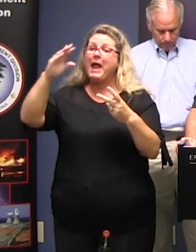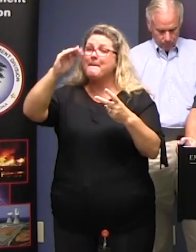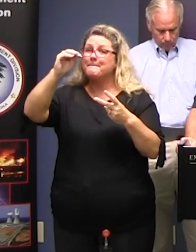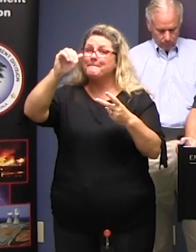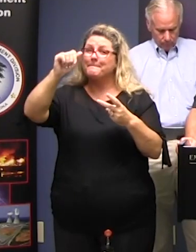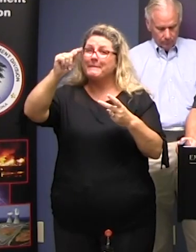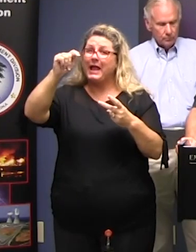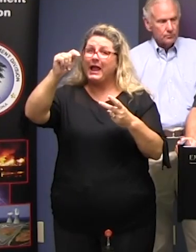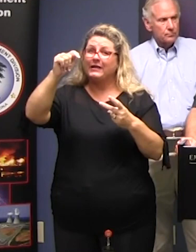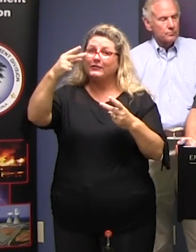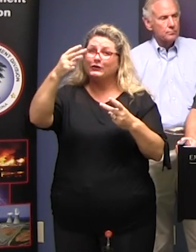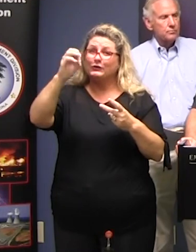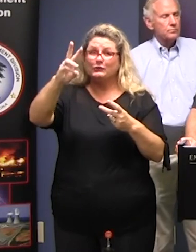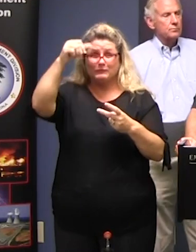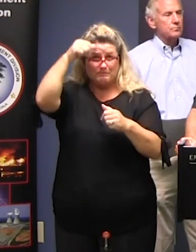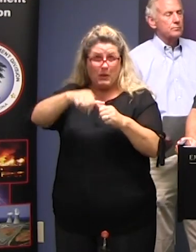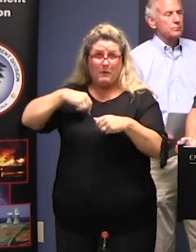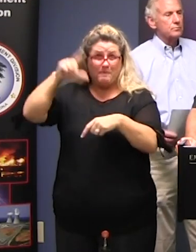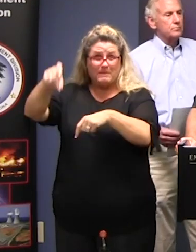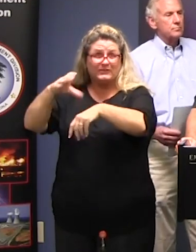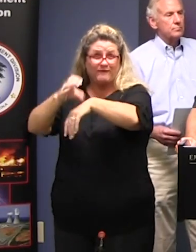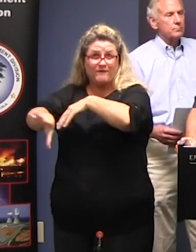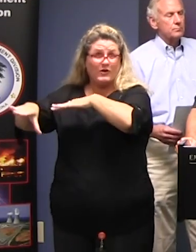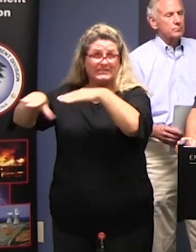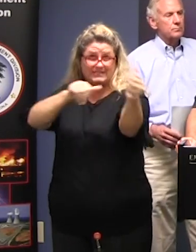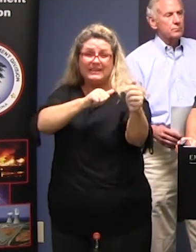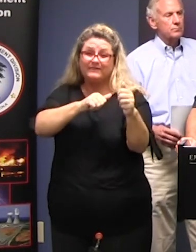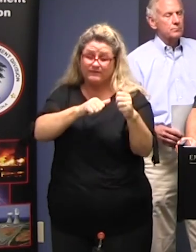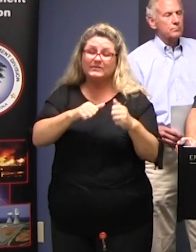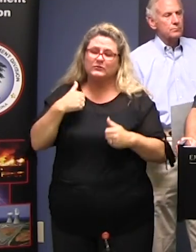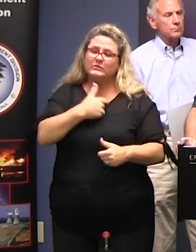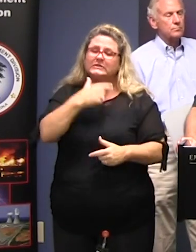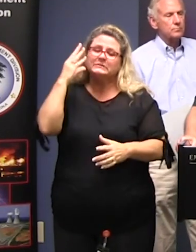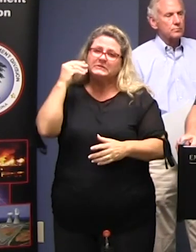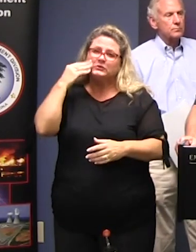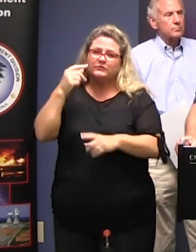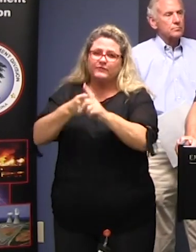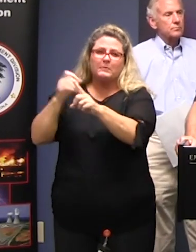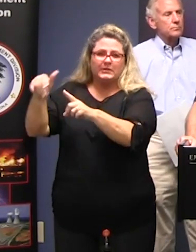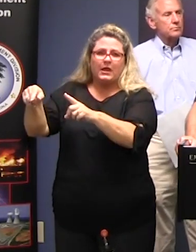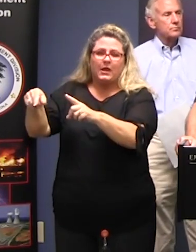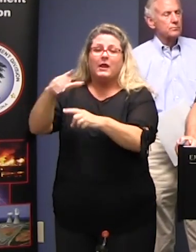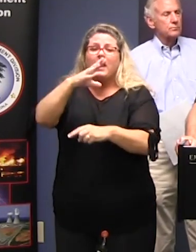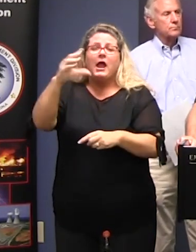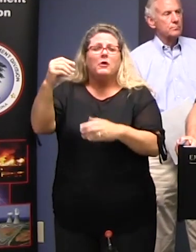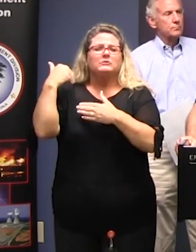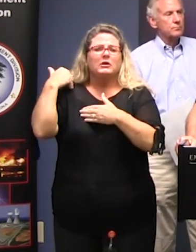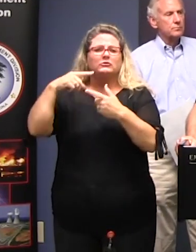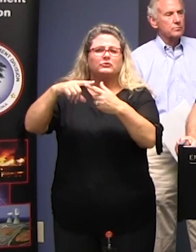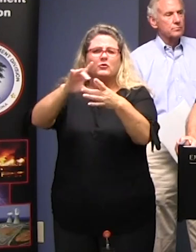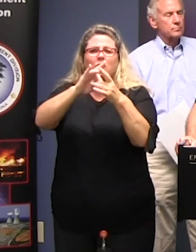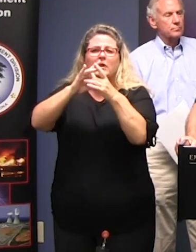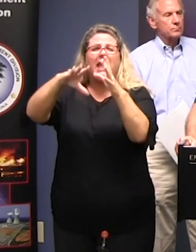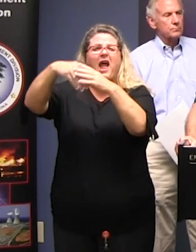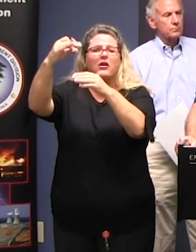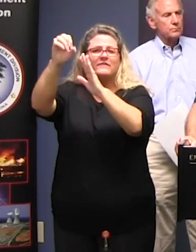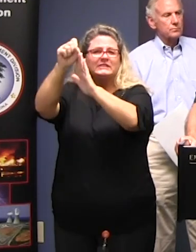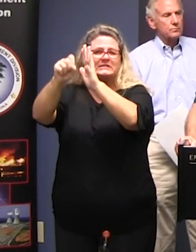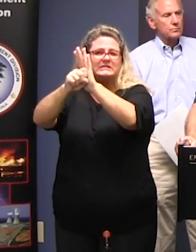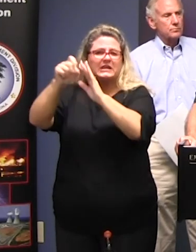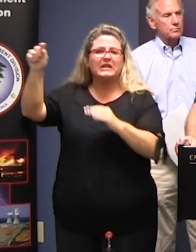where we actually had a coastal evacuation and we're also responsible for coordinating the out-of-state resources